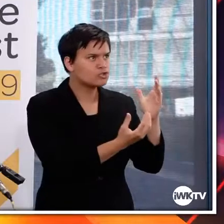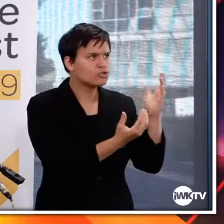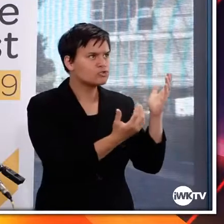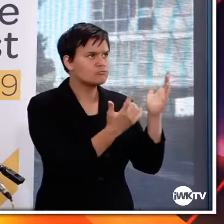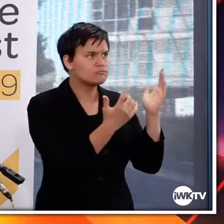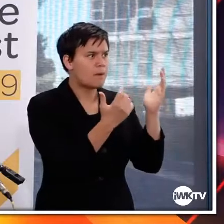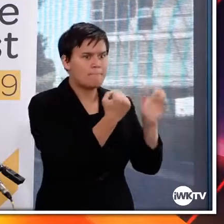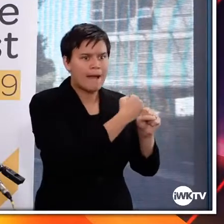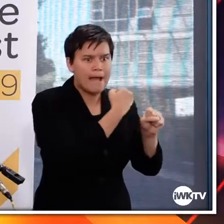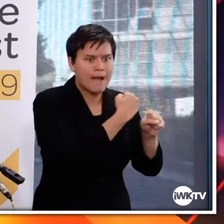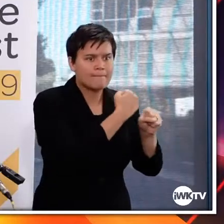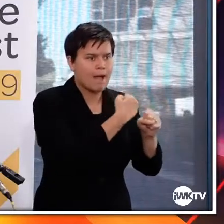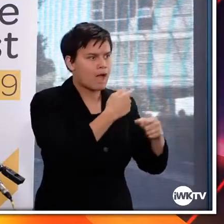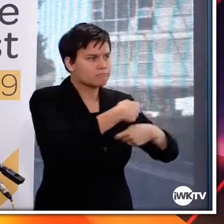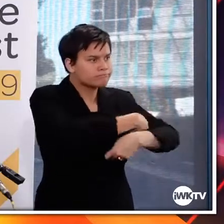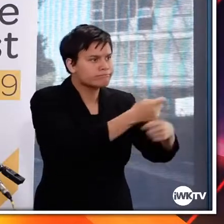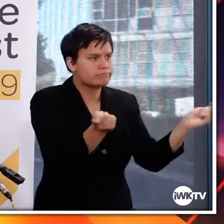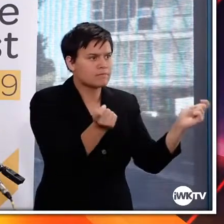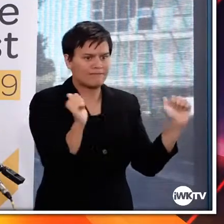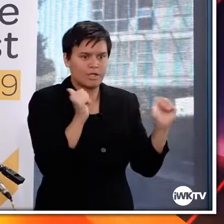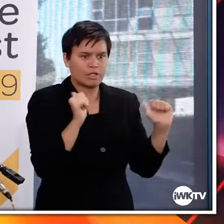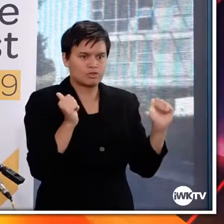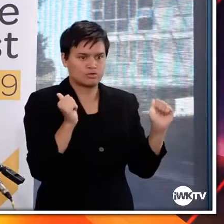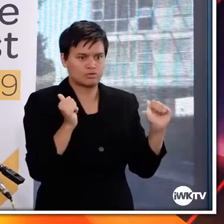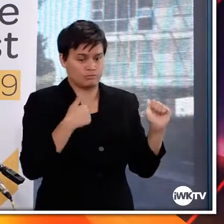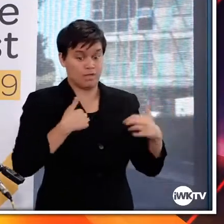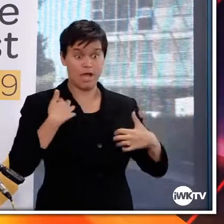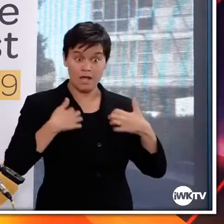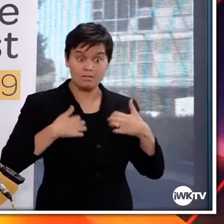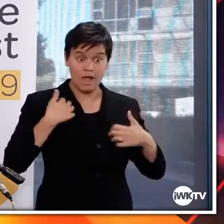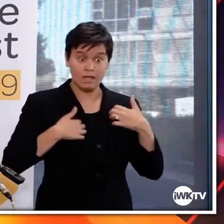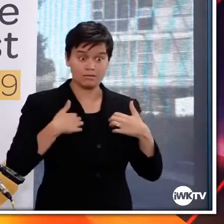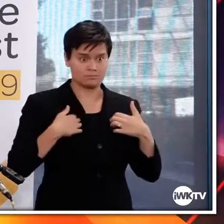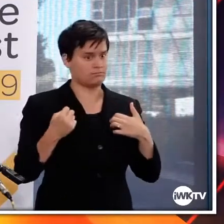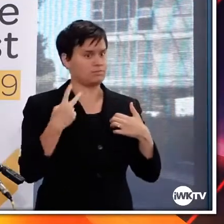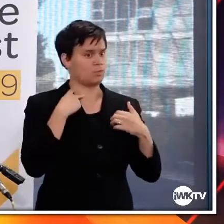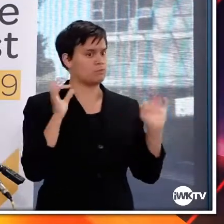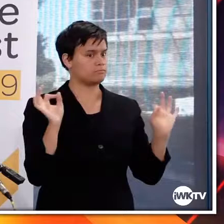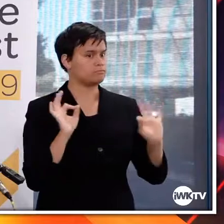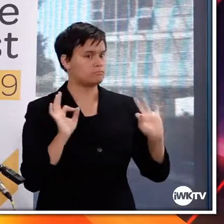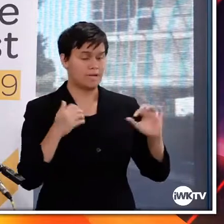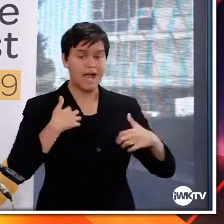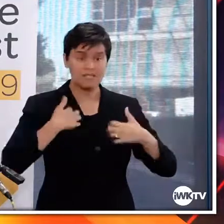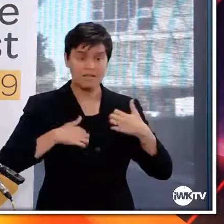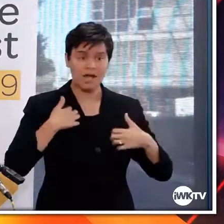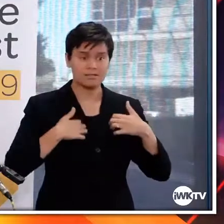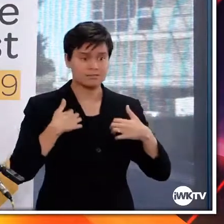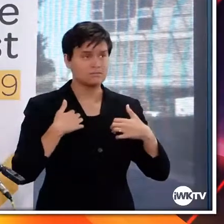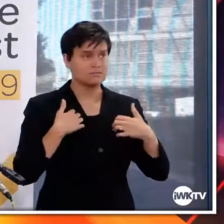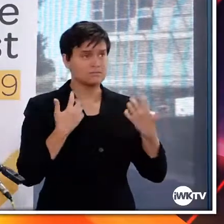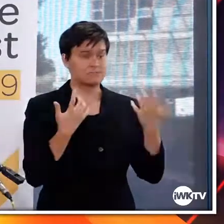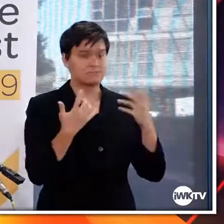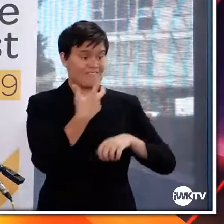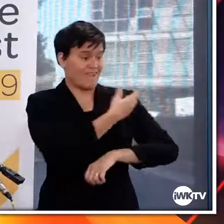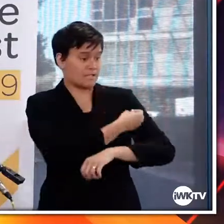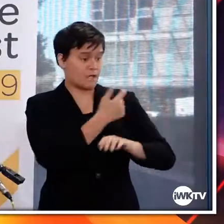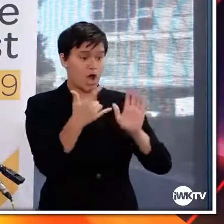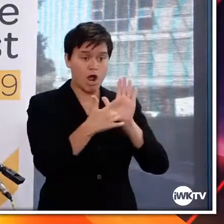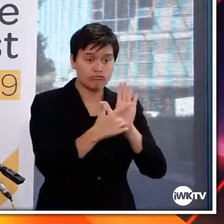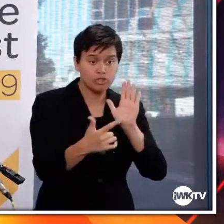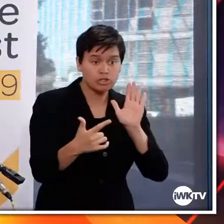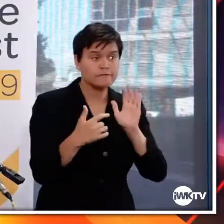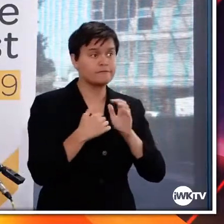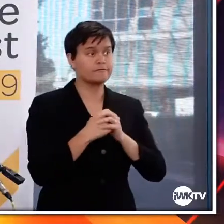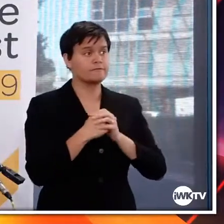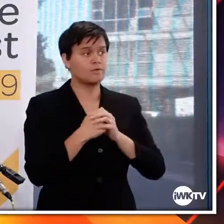millions of people around the globe. So I'm actually excited about the fact that we have got an approval, that we are working hard to